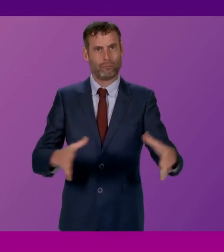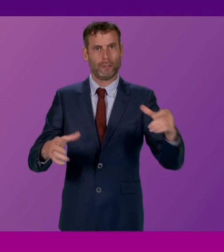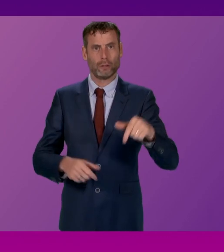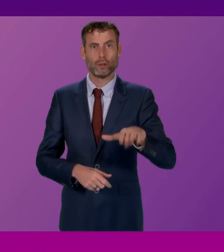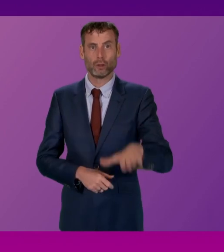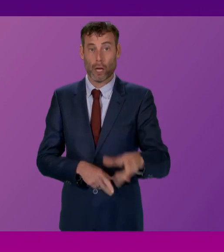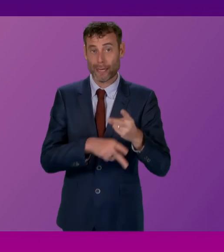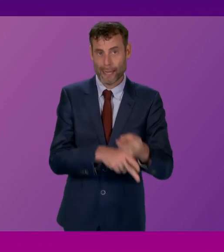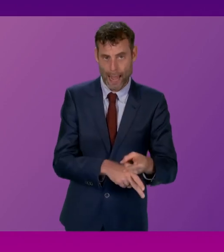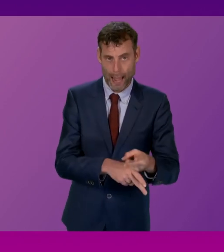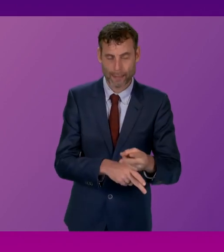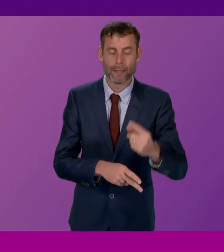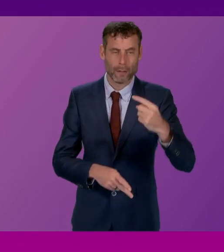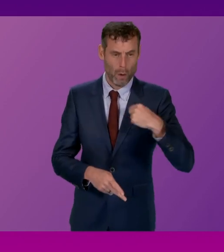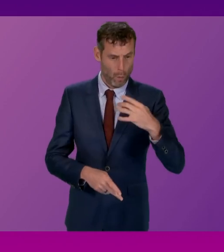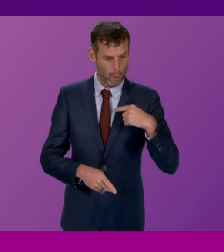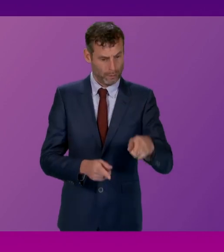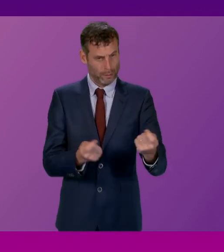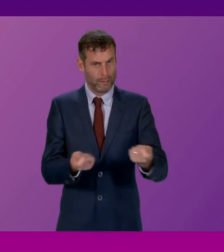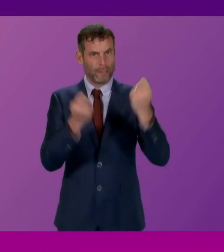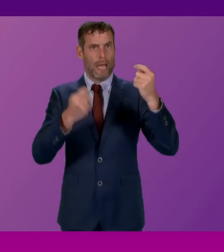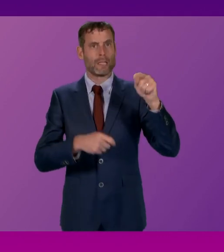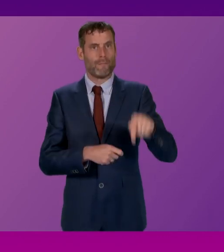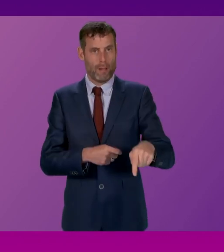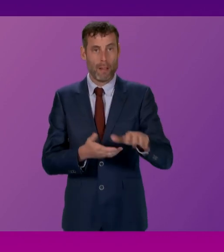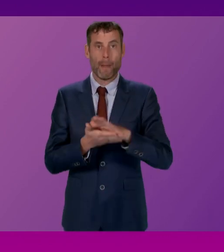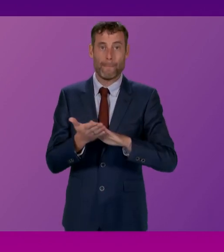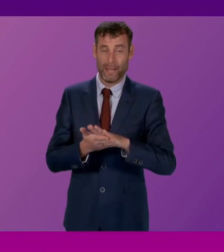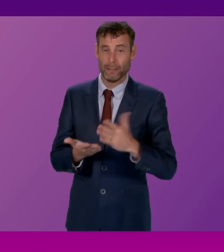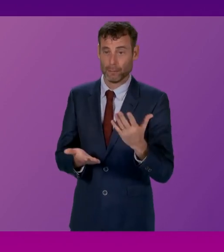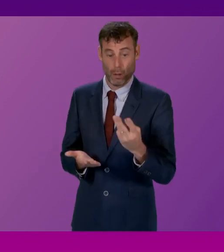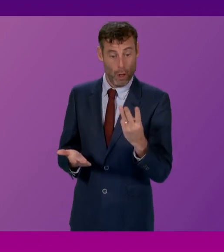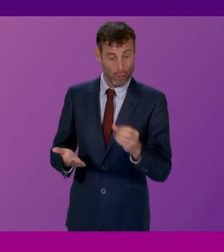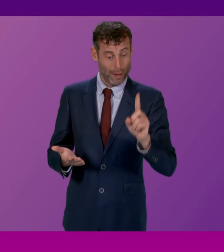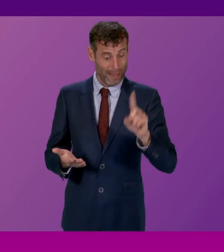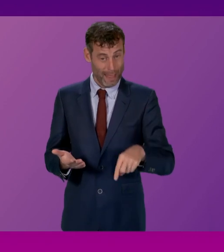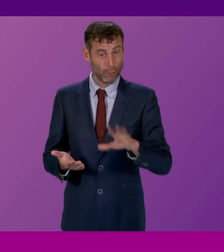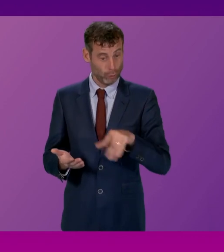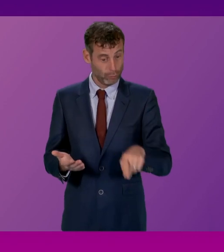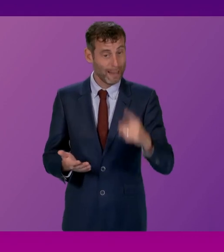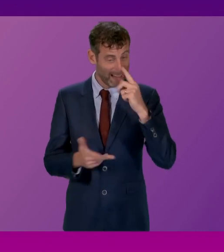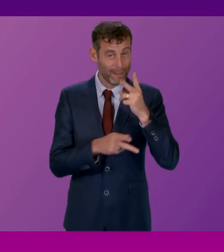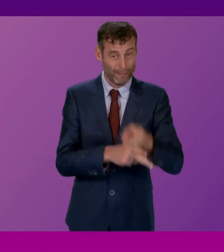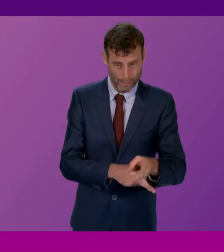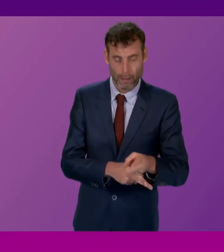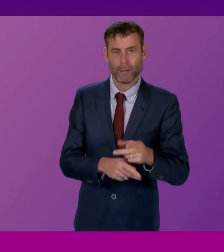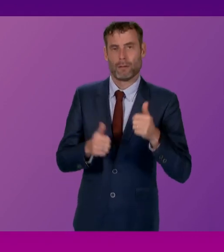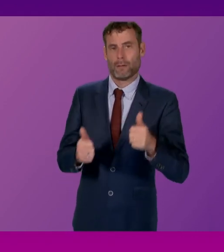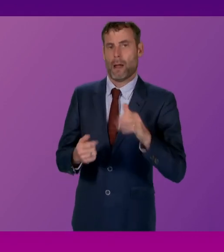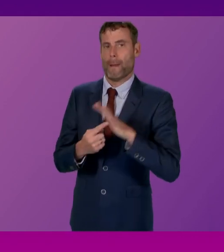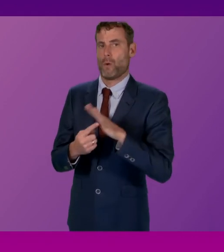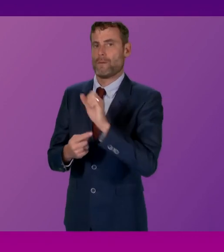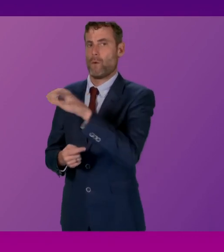to work with our partners to help 13,000 or more children and families access that childcare by the end of this Parliament.